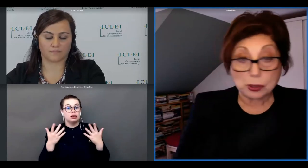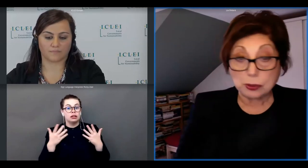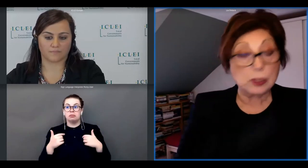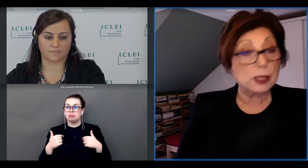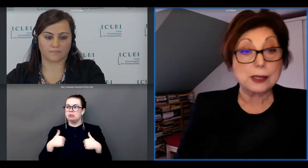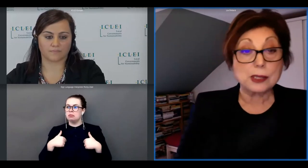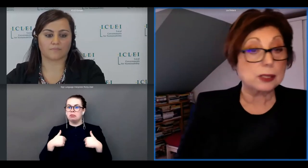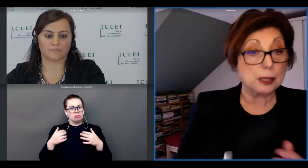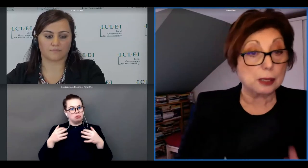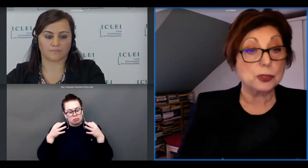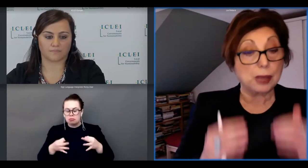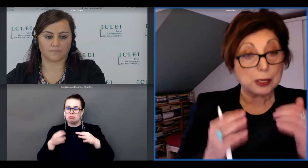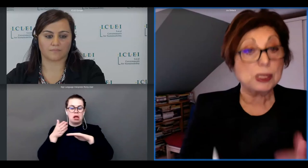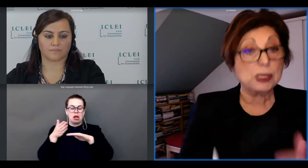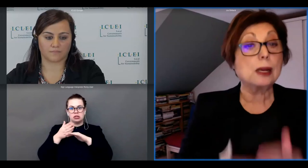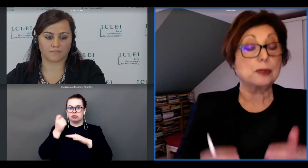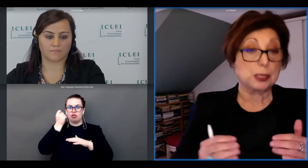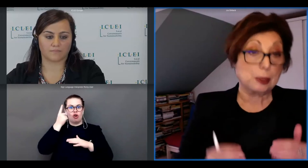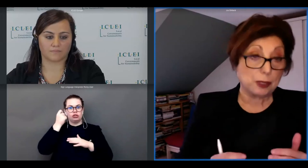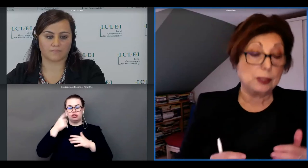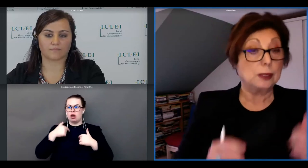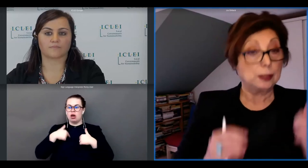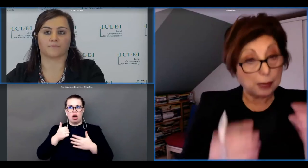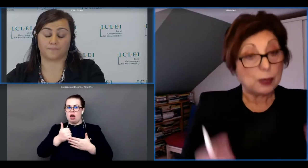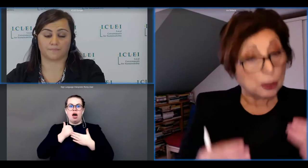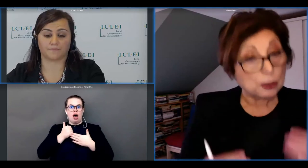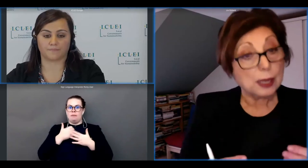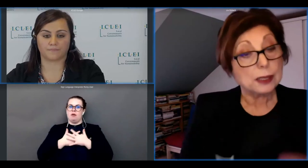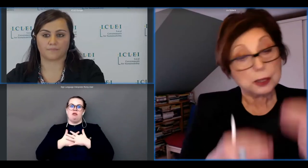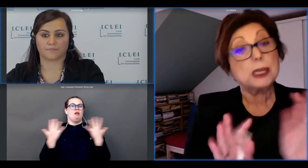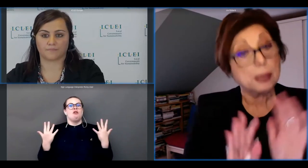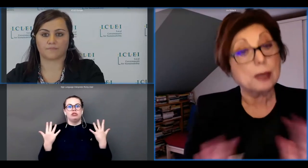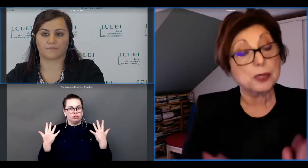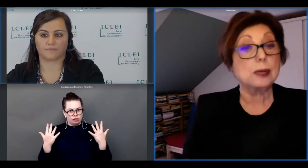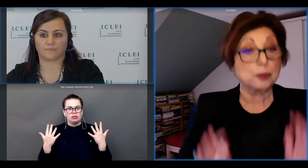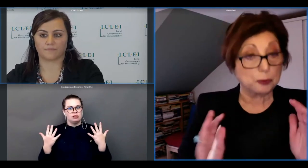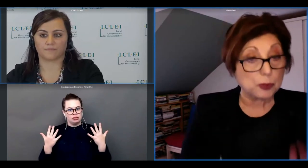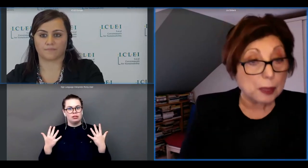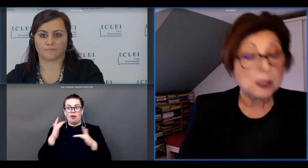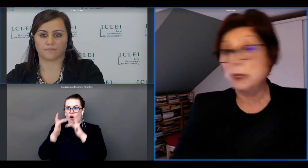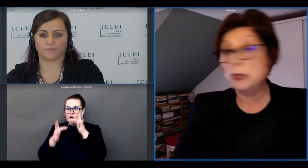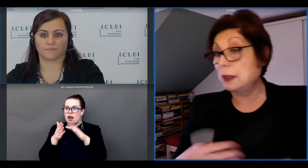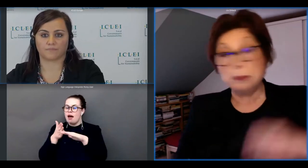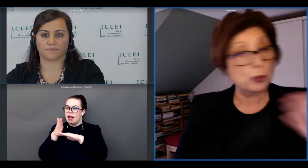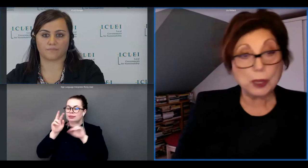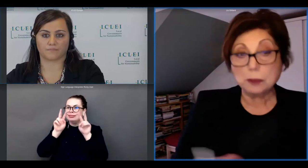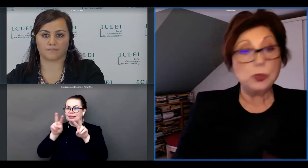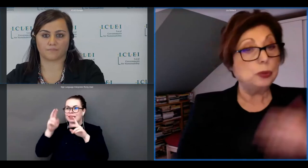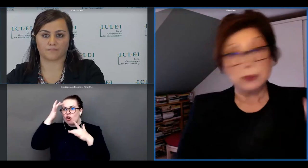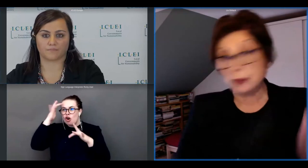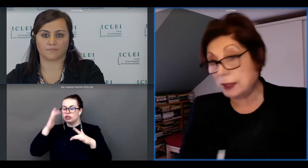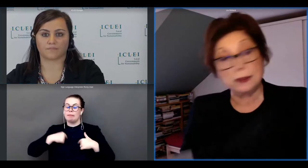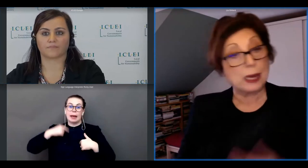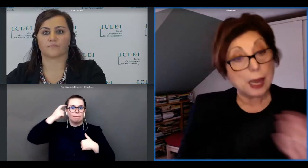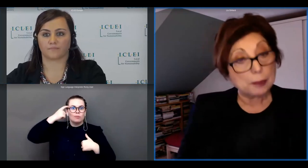absolutely accessing culture has been a lifesaver online has been a lifesaver for them improve their mood